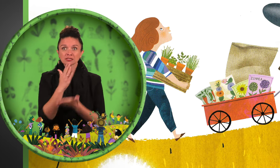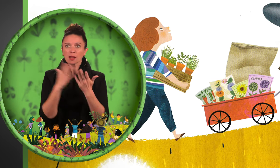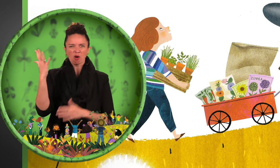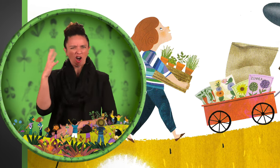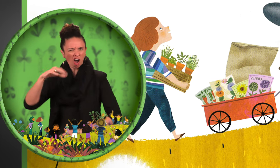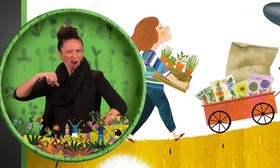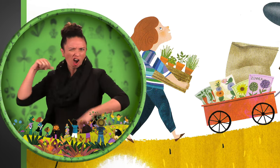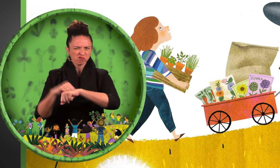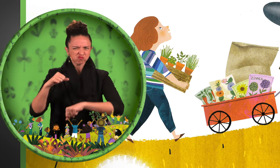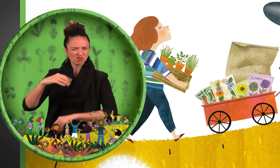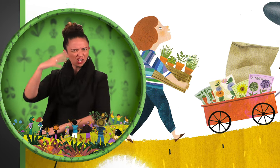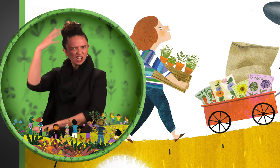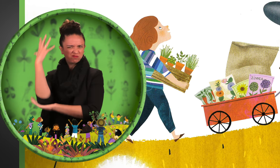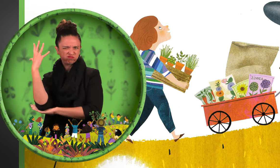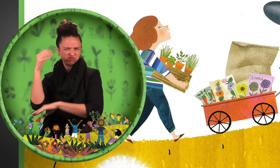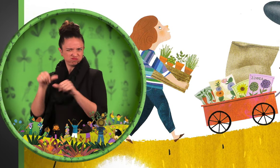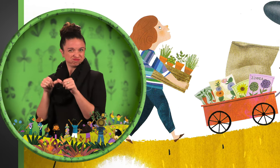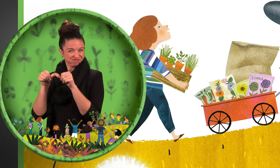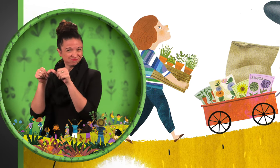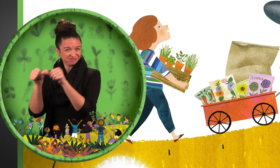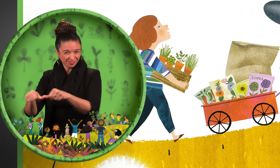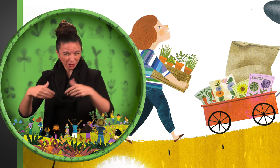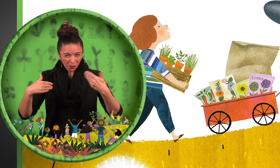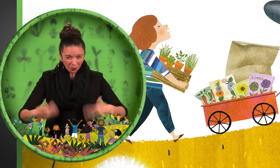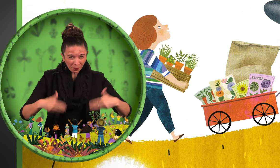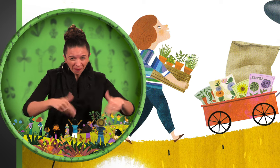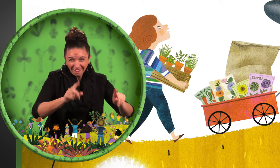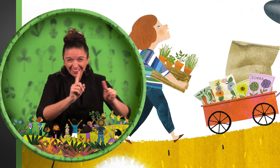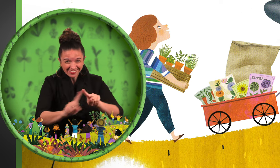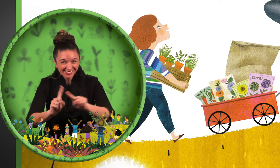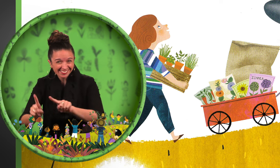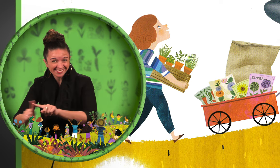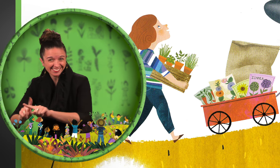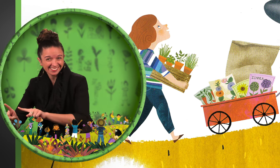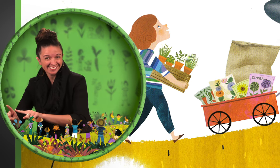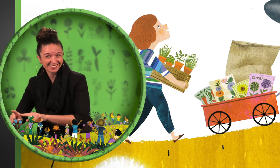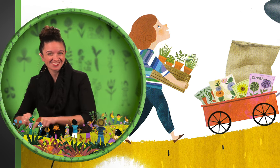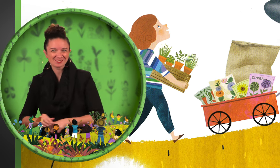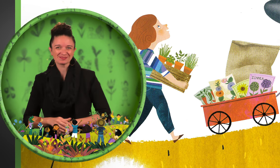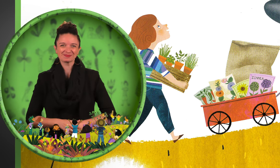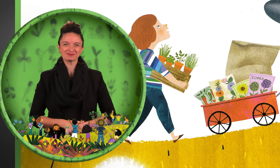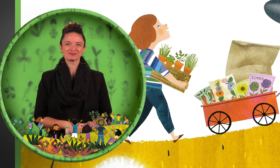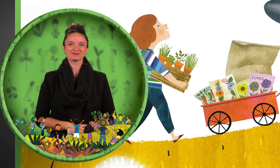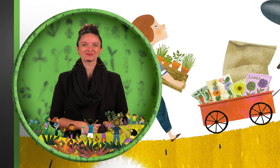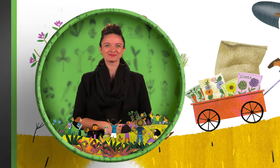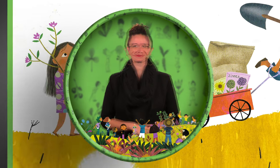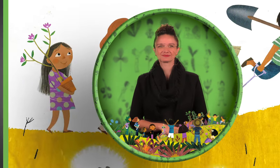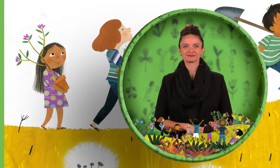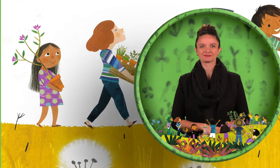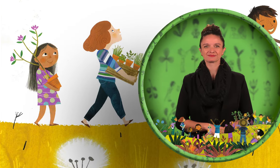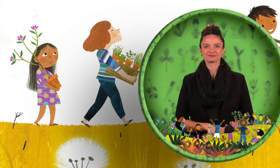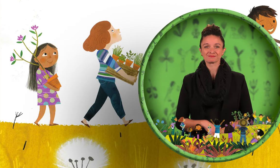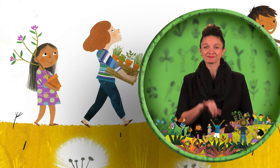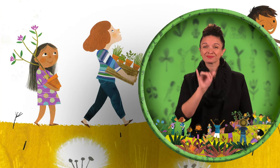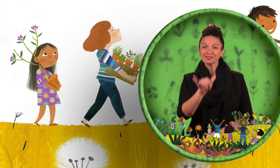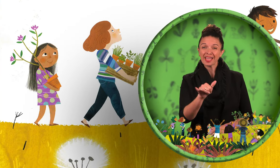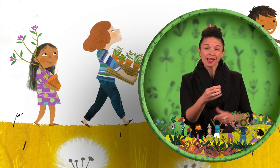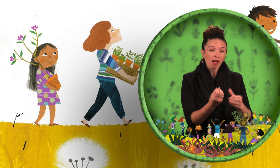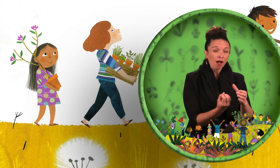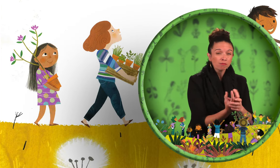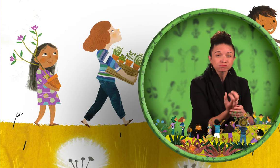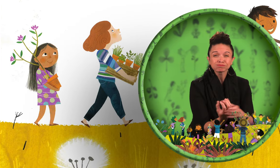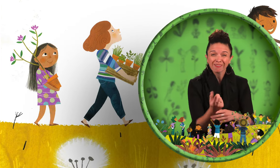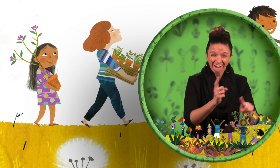regularly, while others are better off left alone. Some trees and flowers are more fragile,